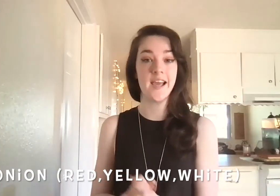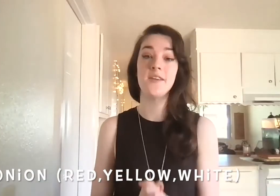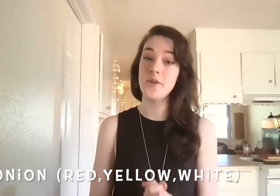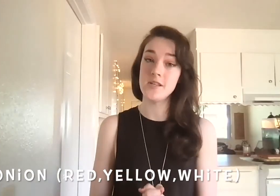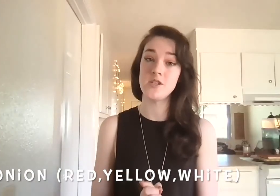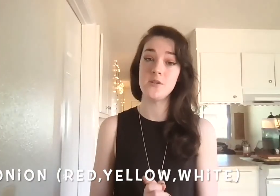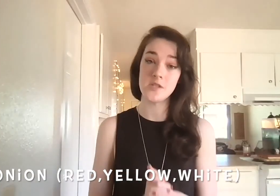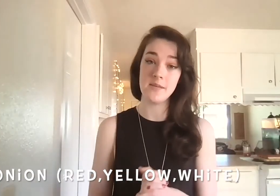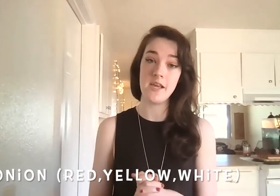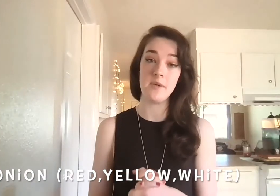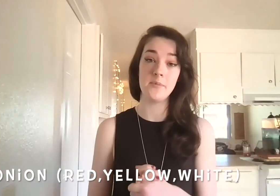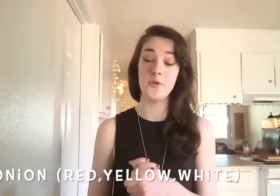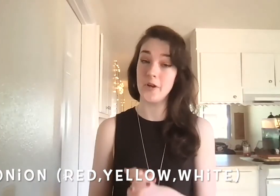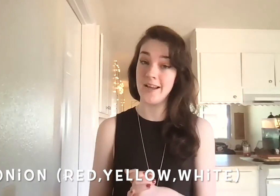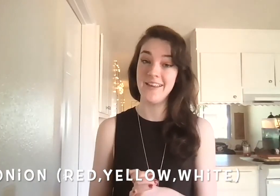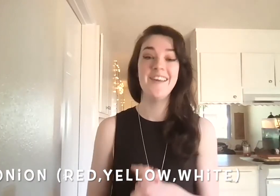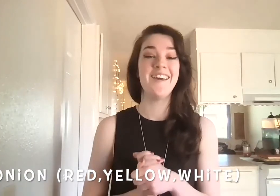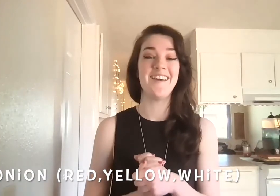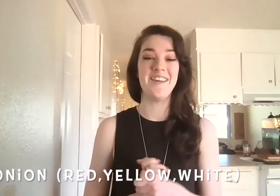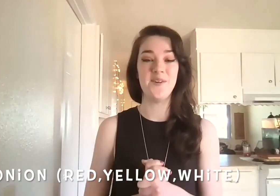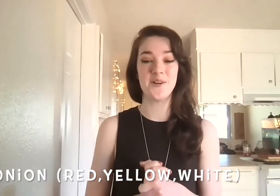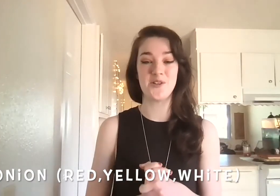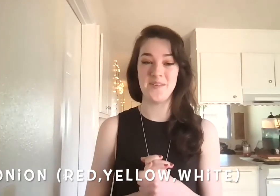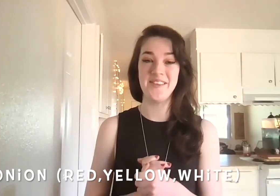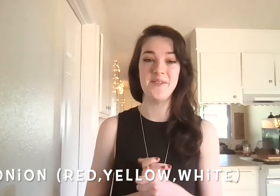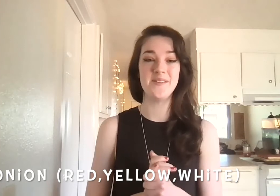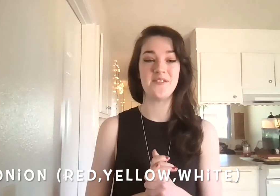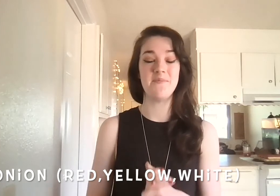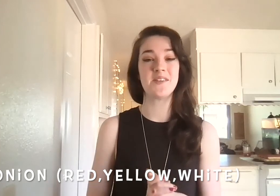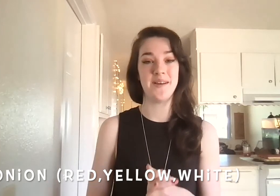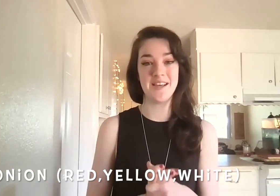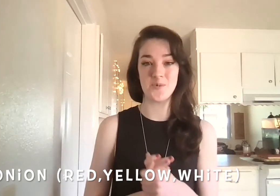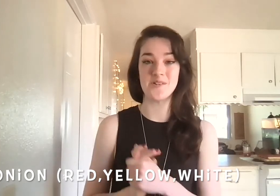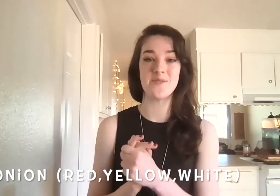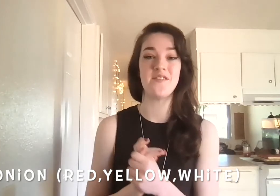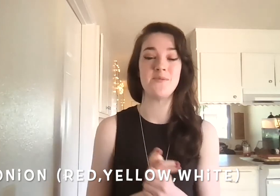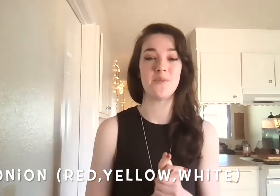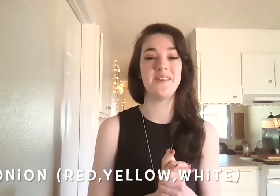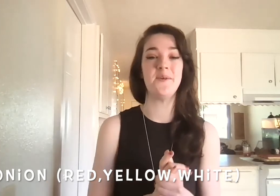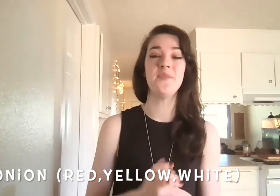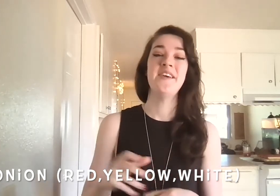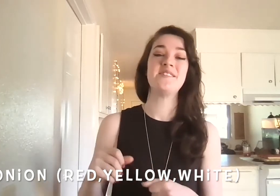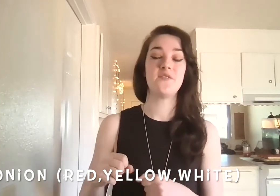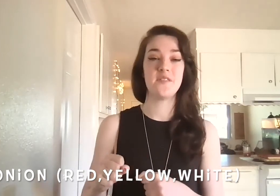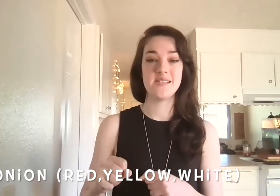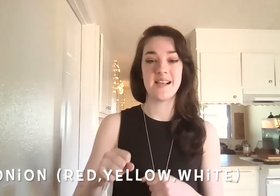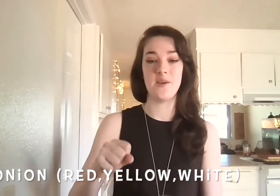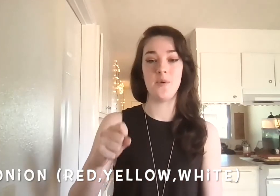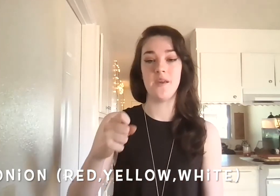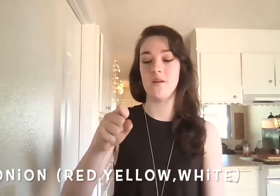and onions usually make people cry if you are chopping them. It definitely makes my eyes water if I'm chopping them. So for this sign, we are